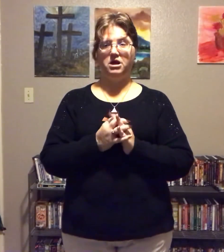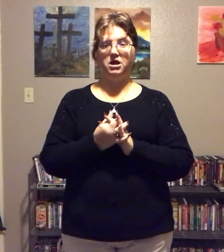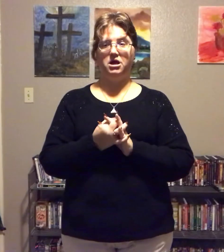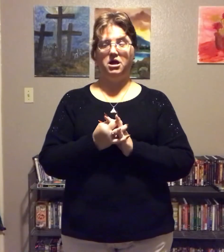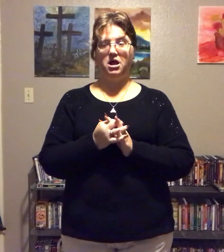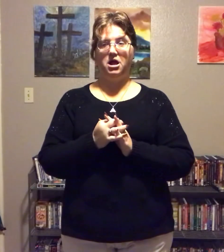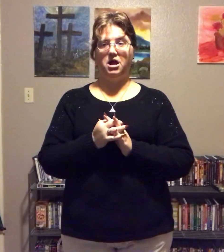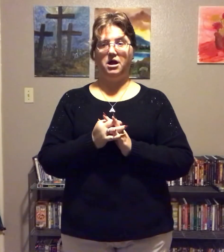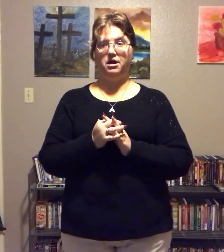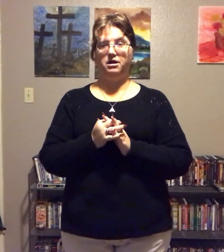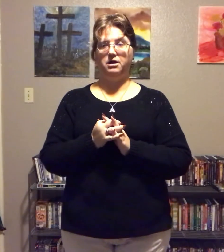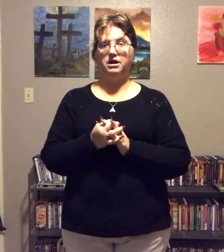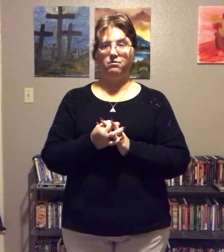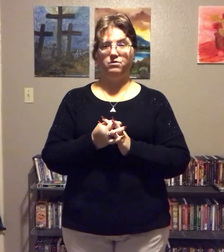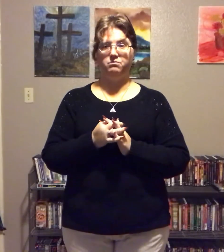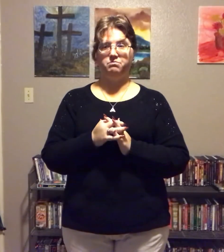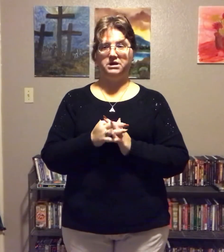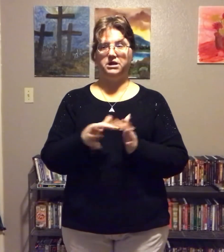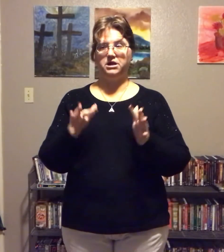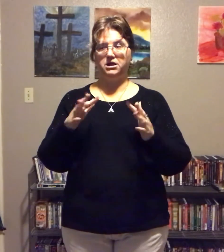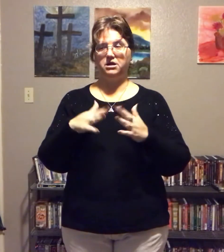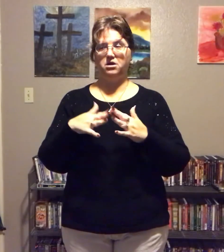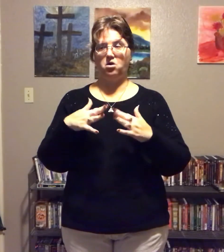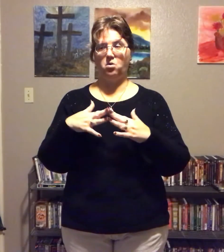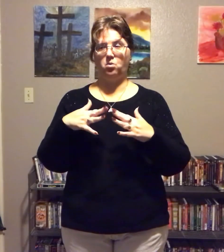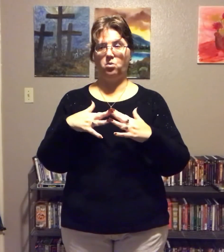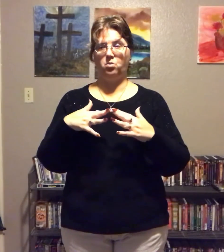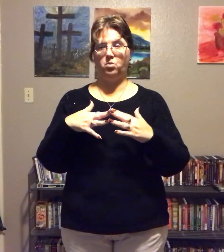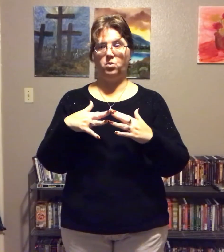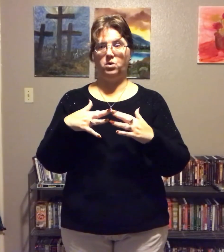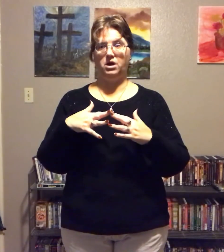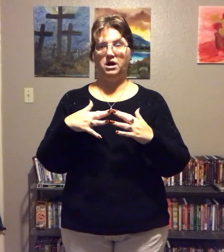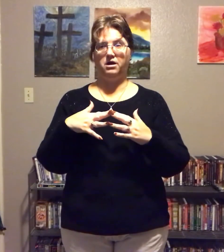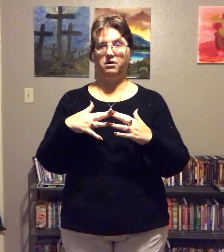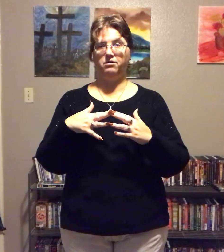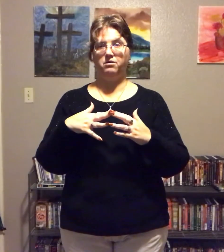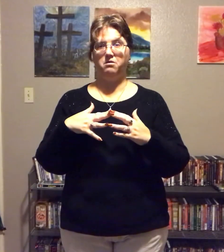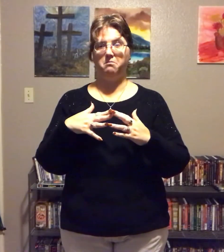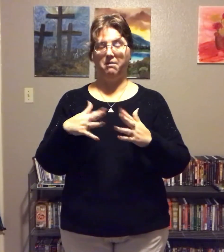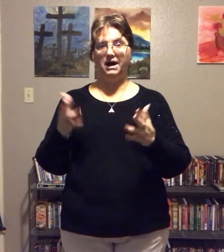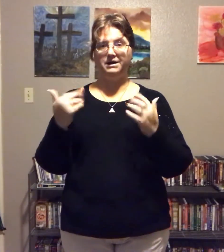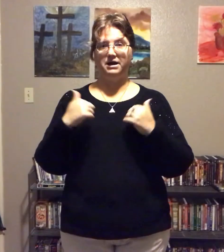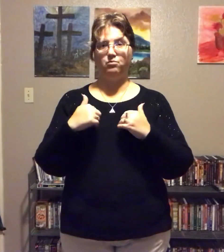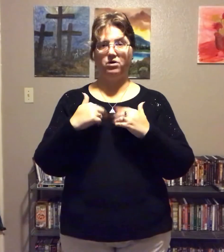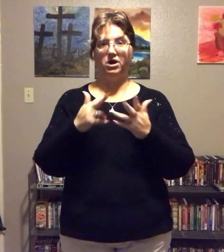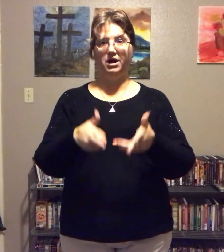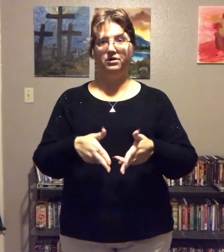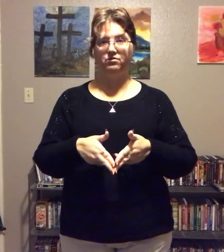it would be on my day 100